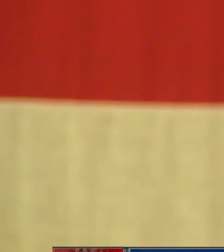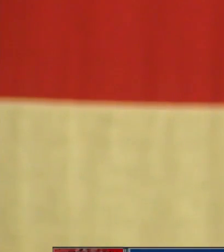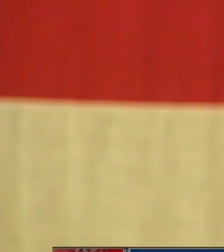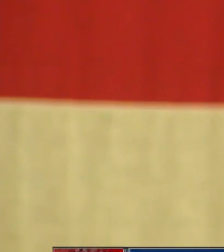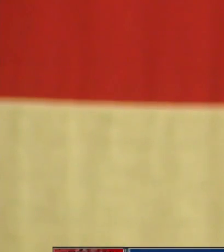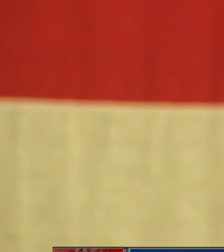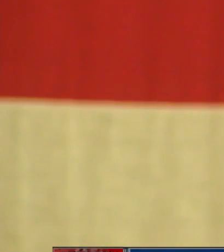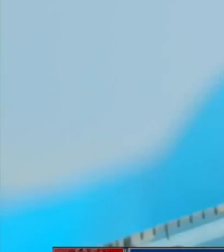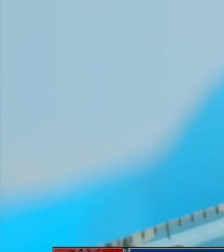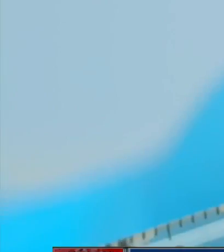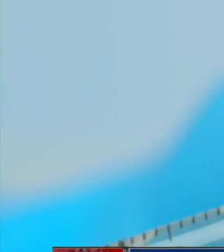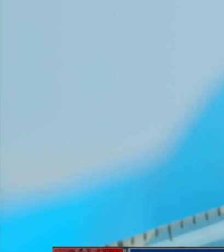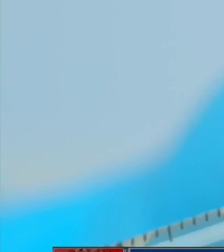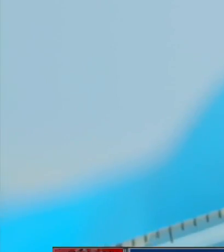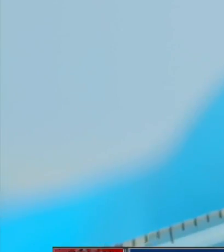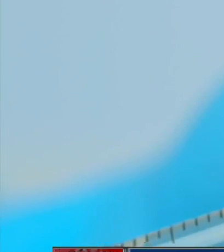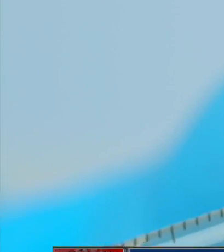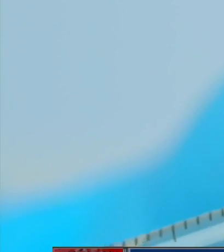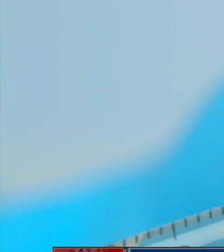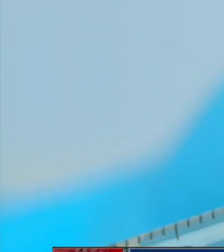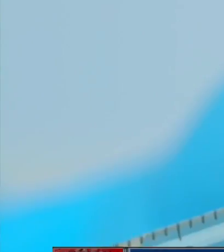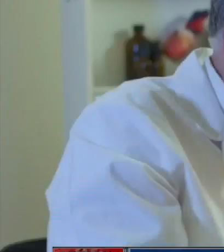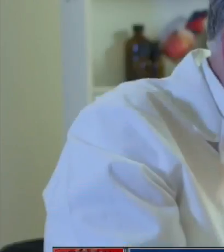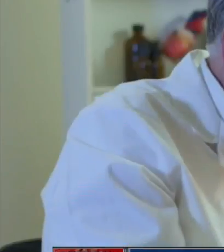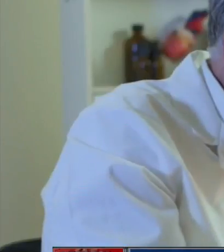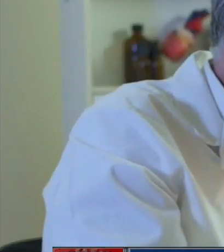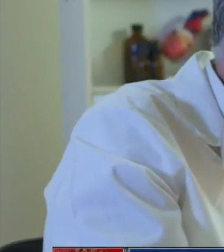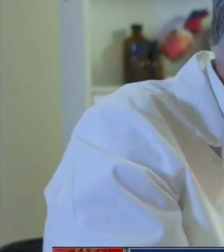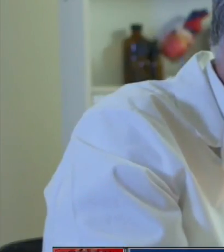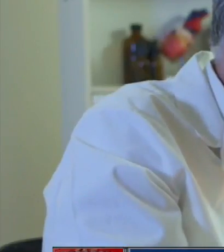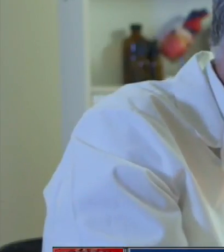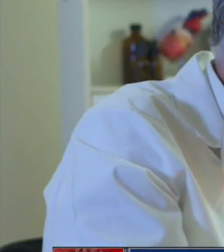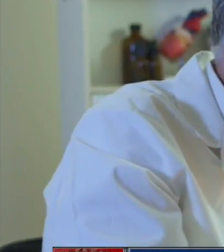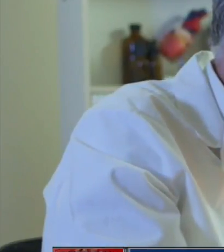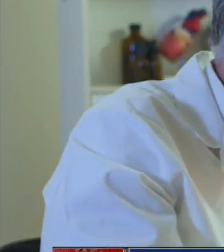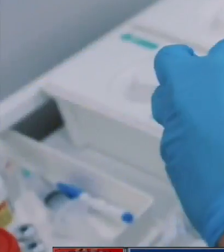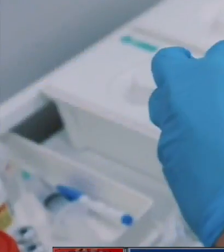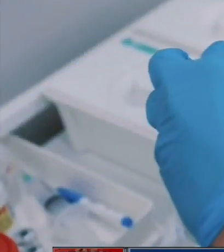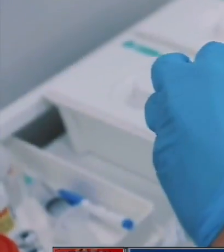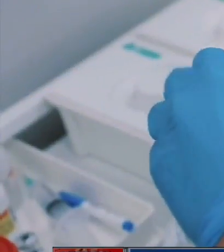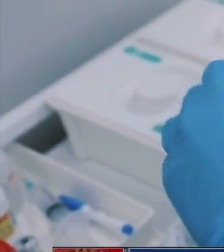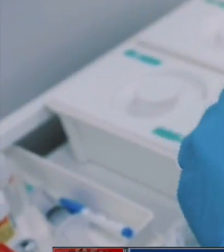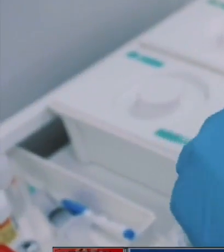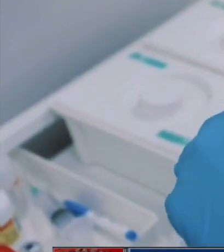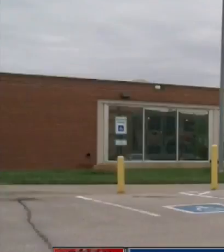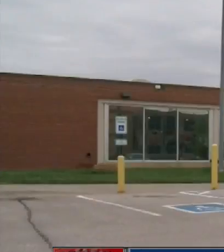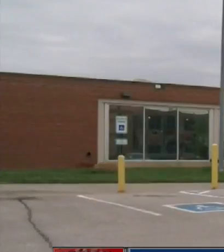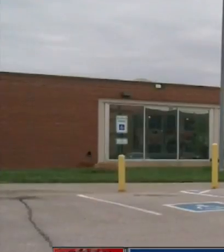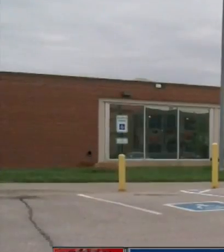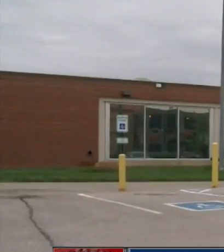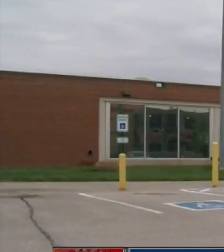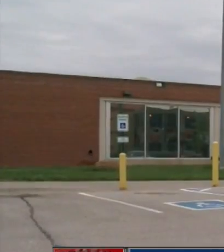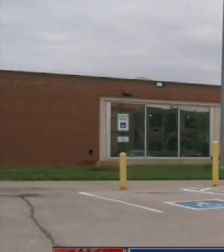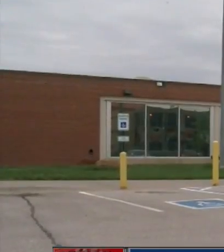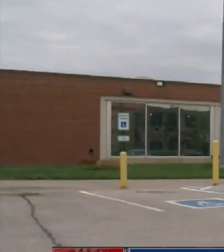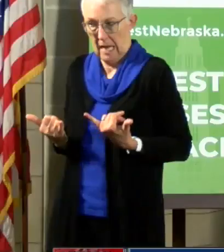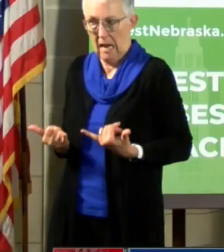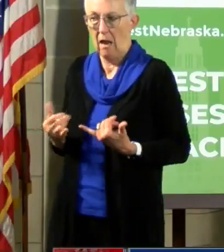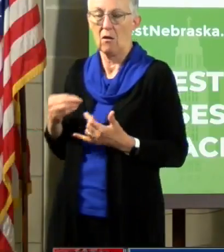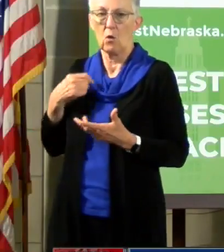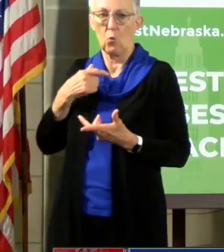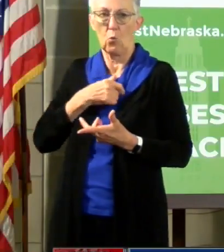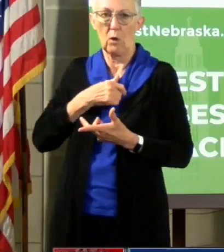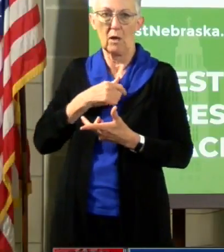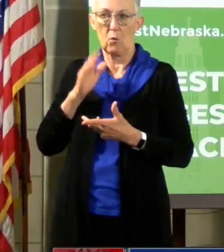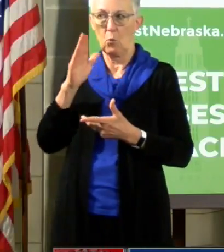have been moved to do the contact tracing. Eventually, private companies will step in to help out, bring the state workers to go back to their normal jobs.